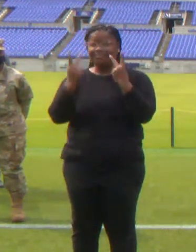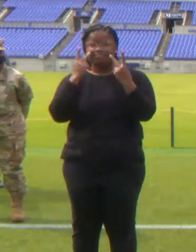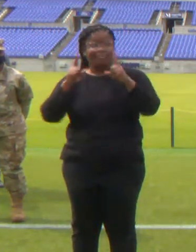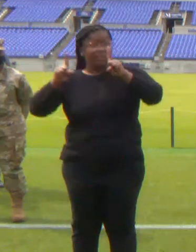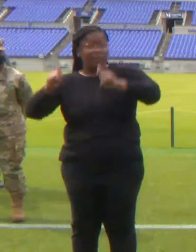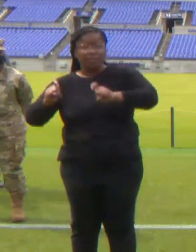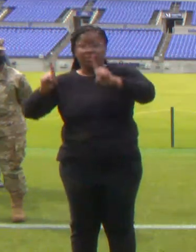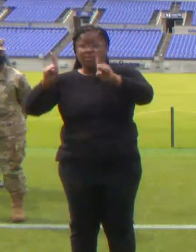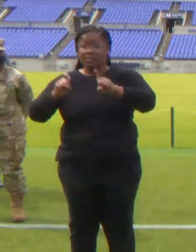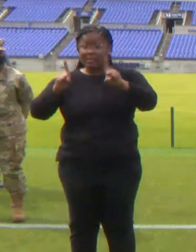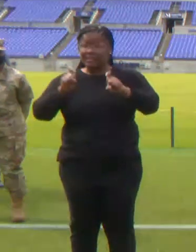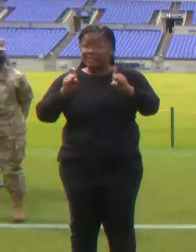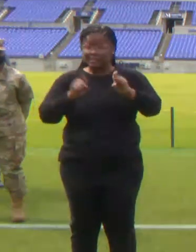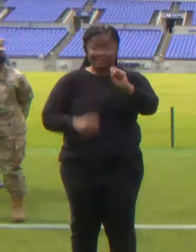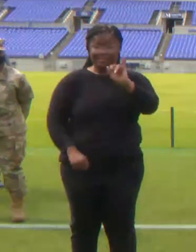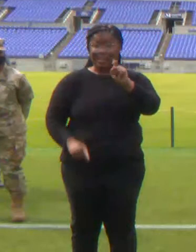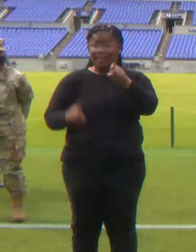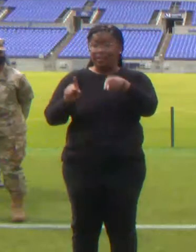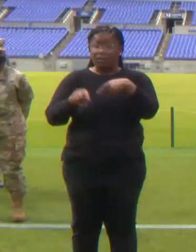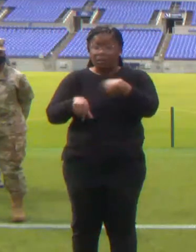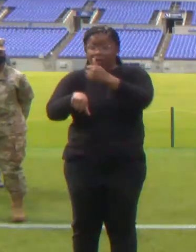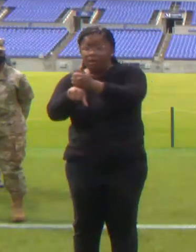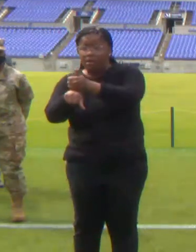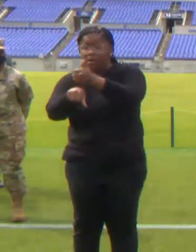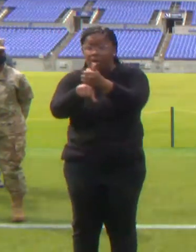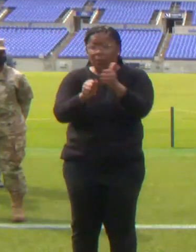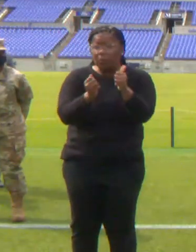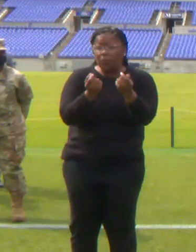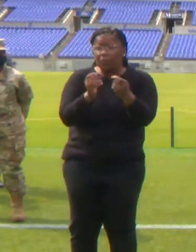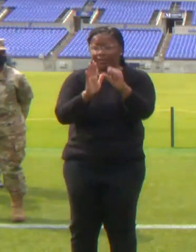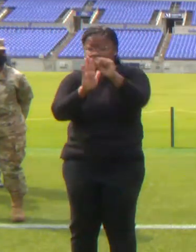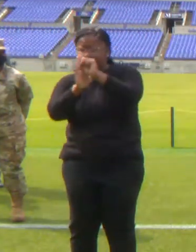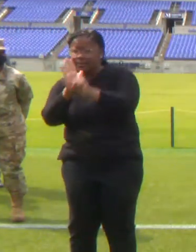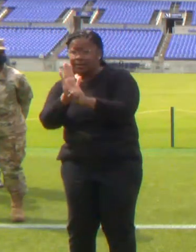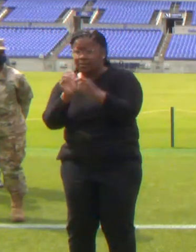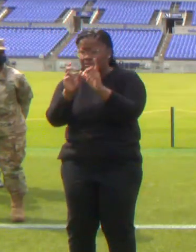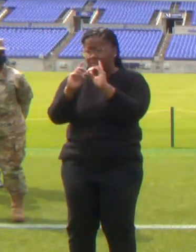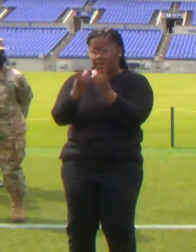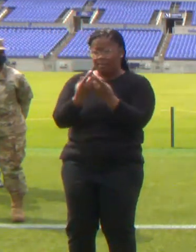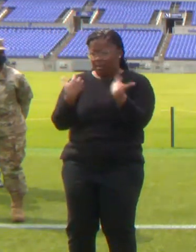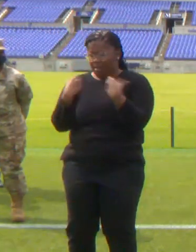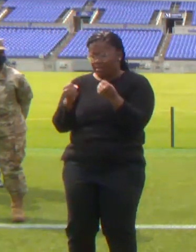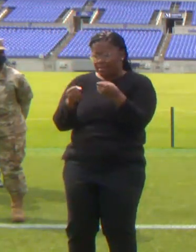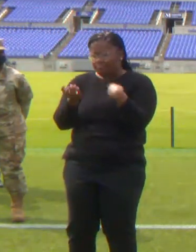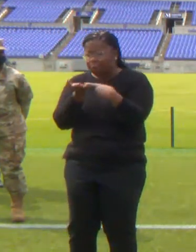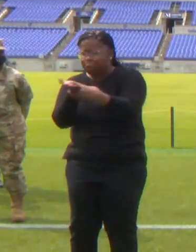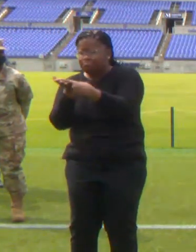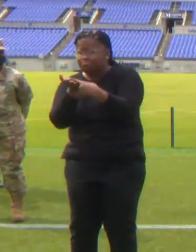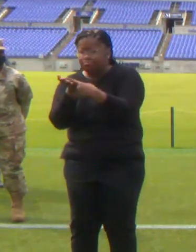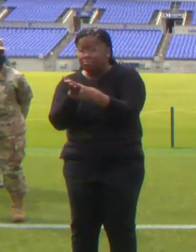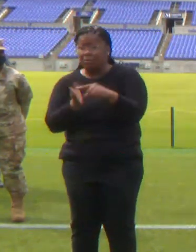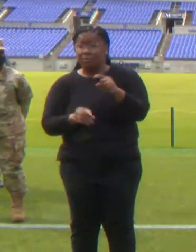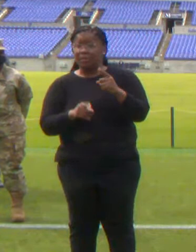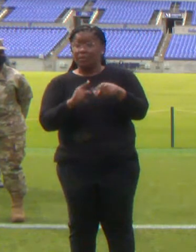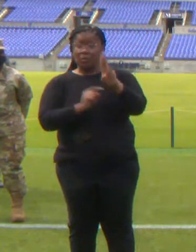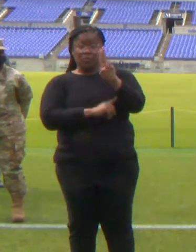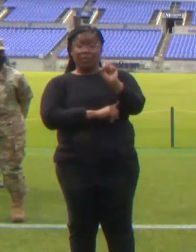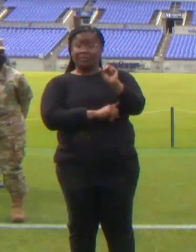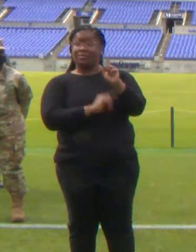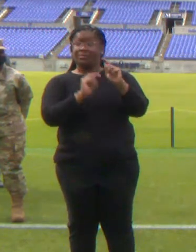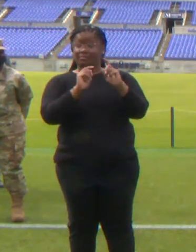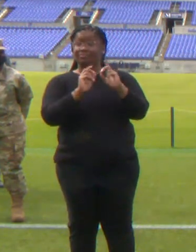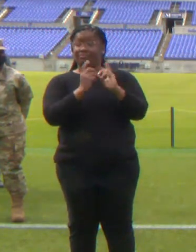that was launched in partnership with our State Department of Health, the U.S. Department of Health and Human Services,